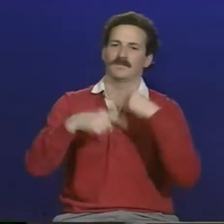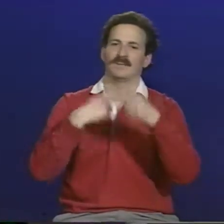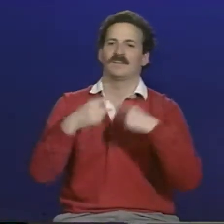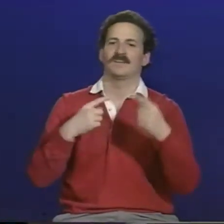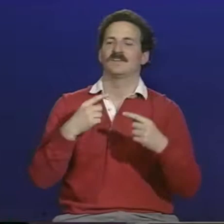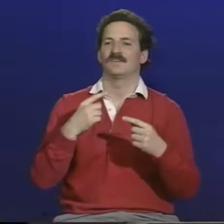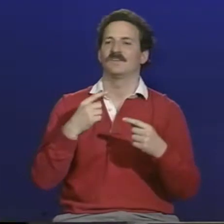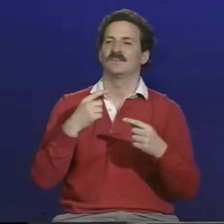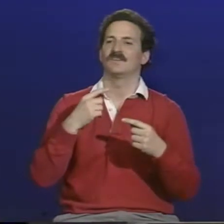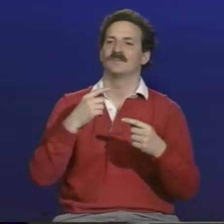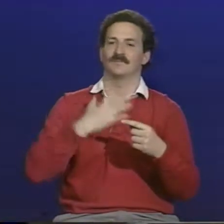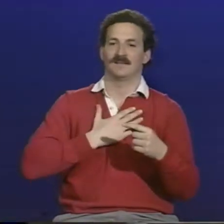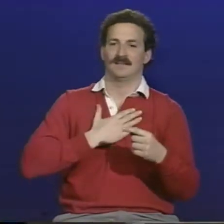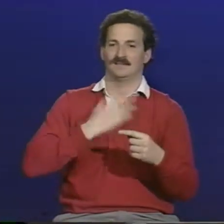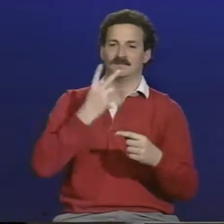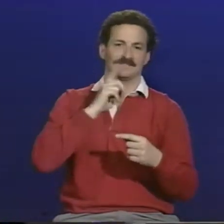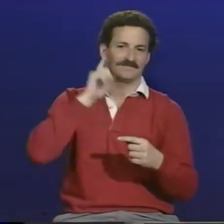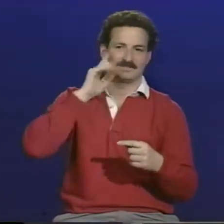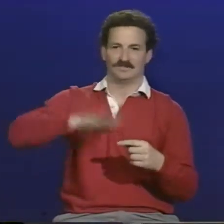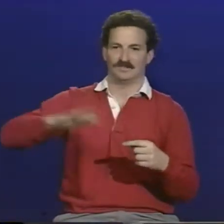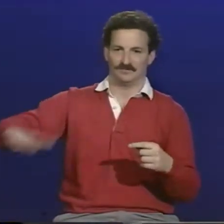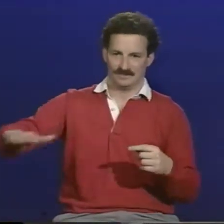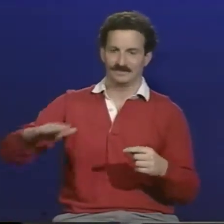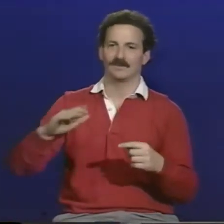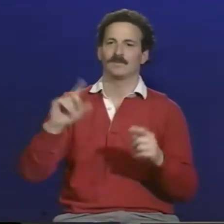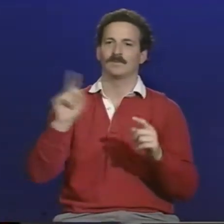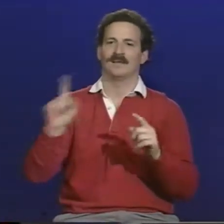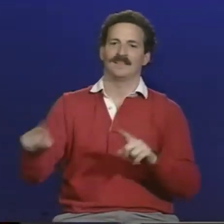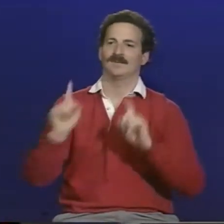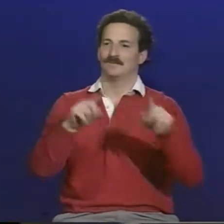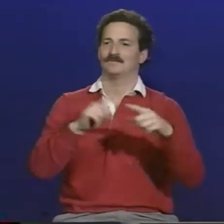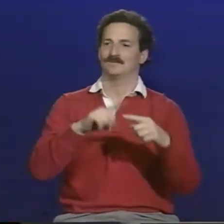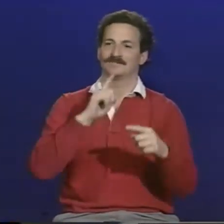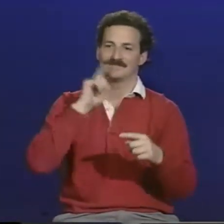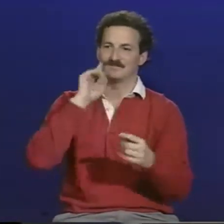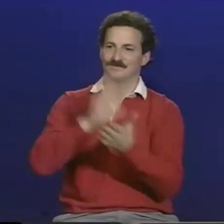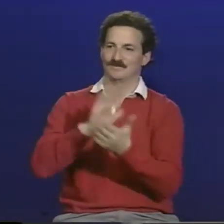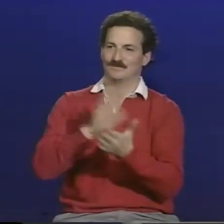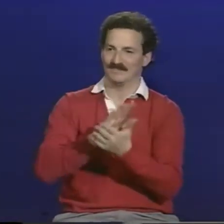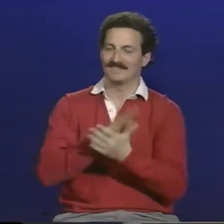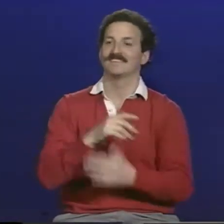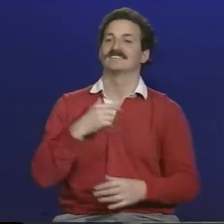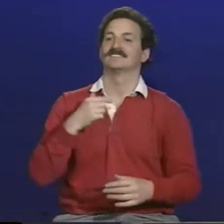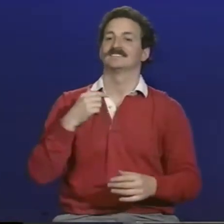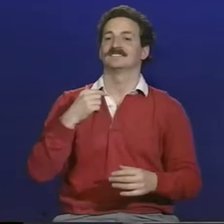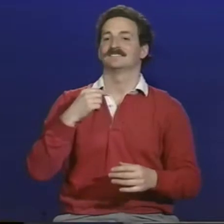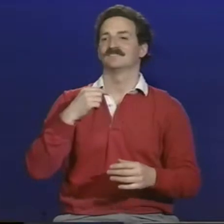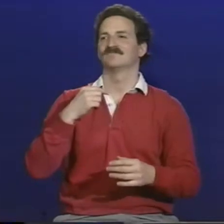And I'm here to talk with you today about my two deaf children and where they will be going to attend school.